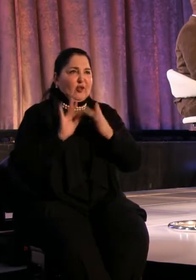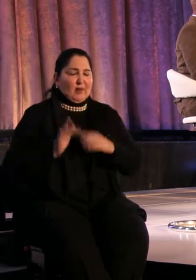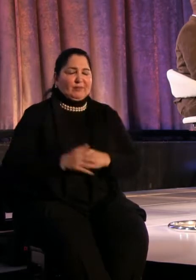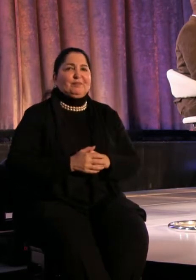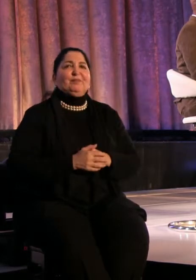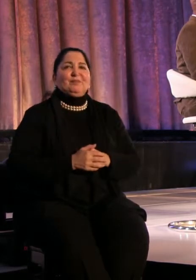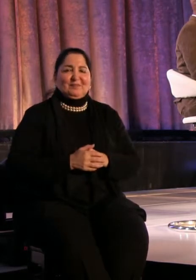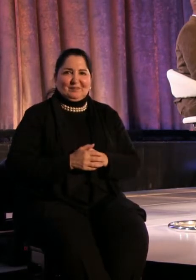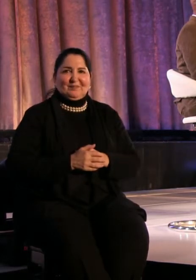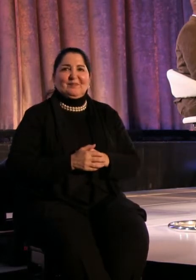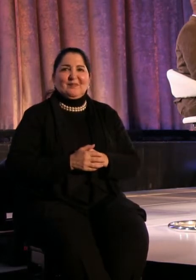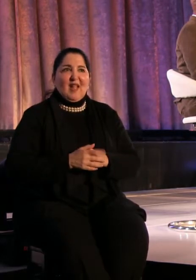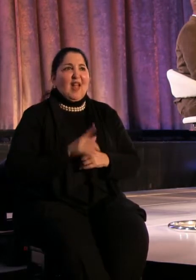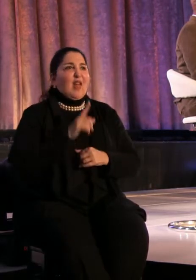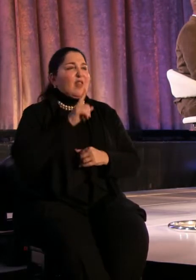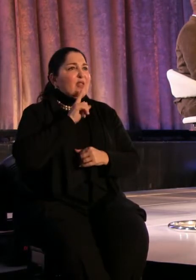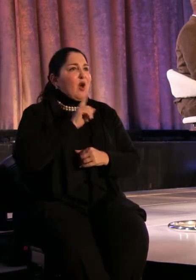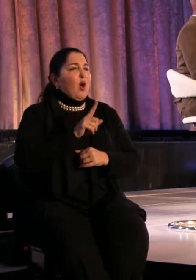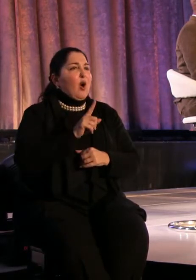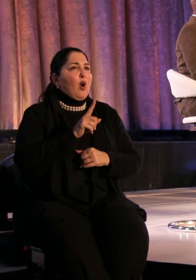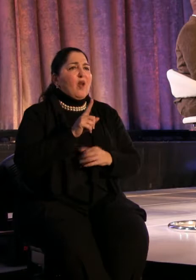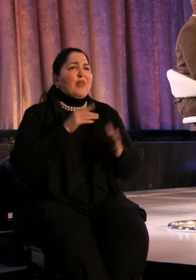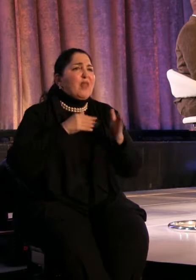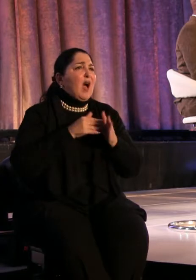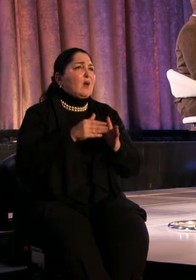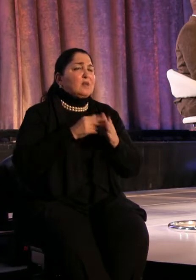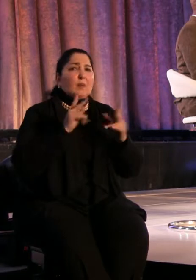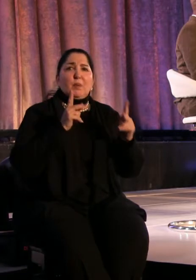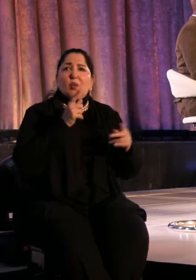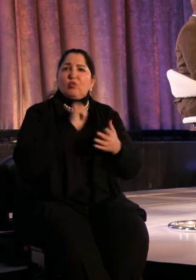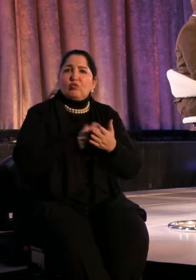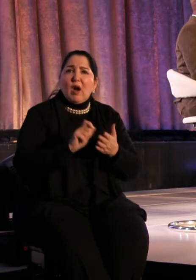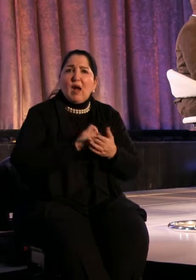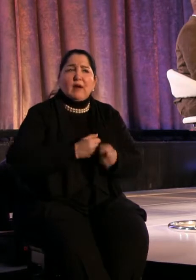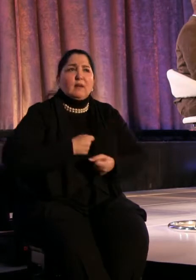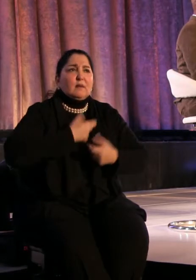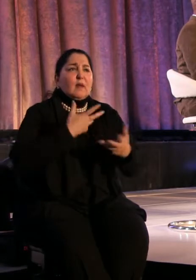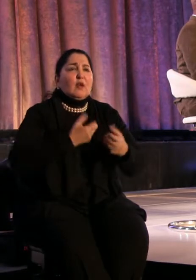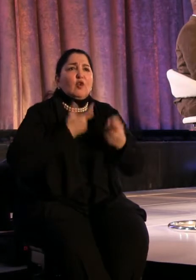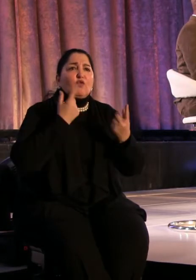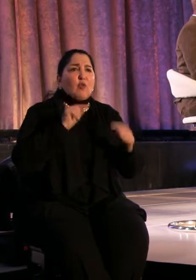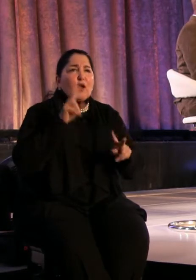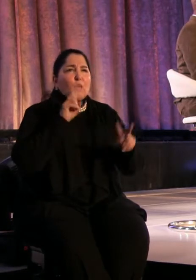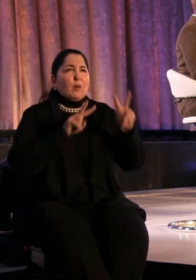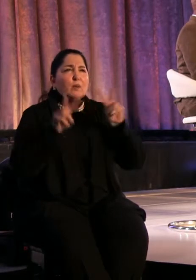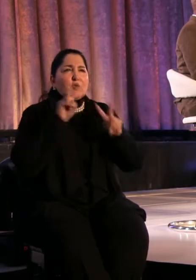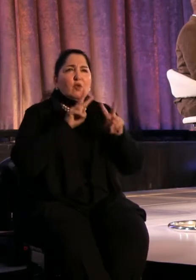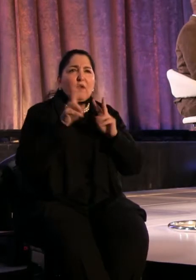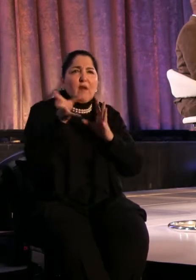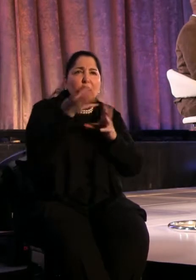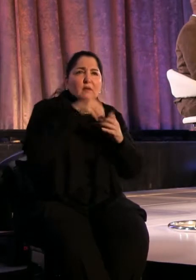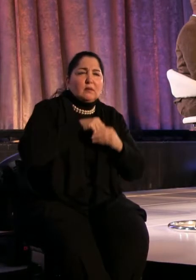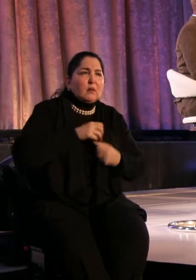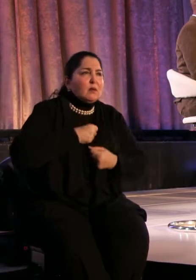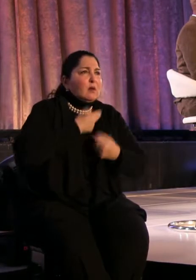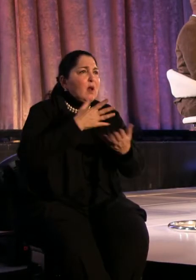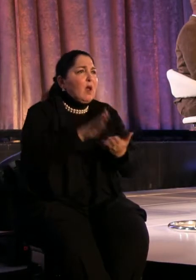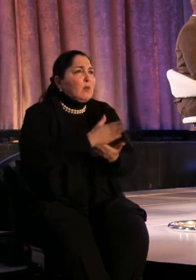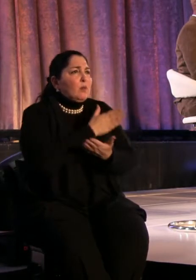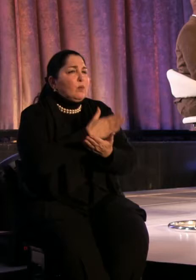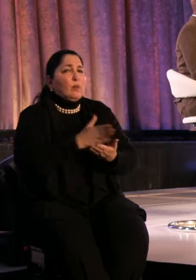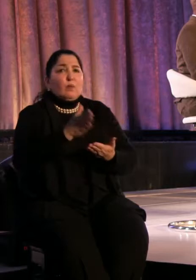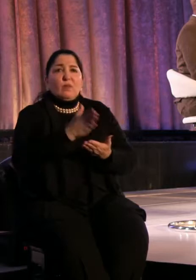of people who write and try to observe in the same way. But